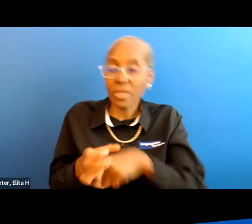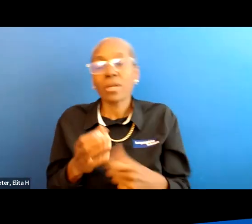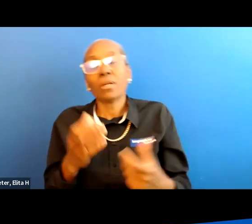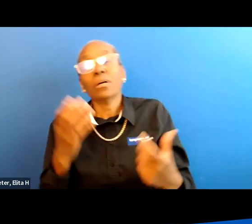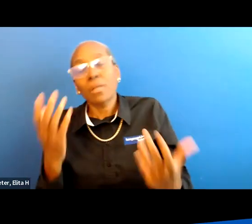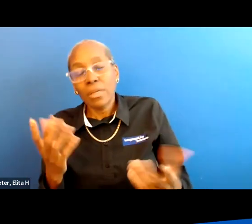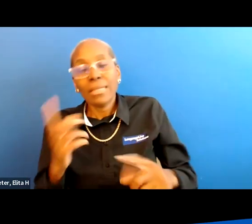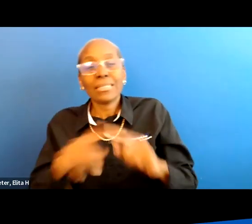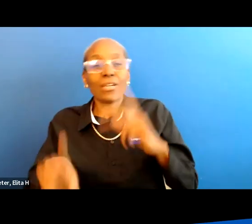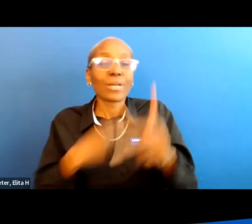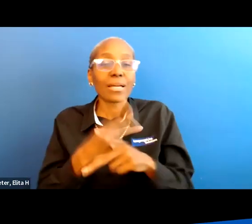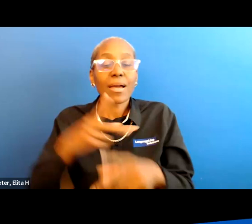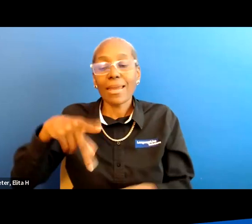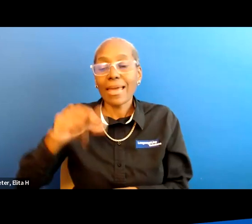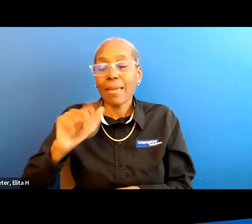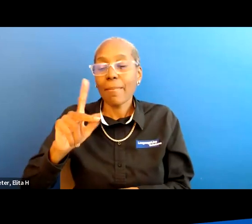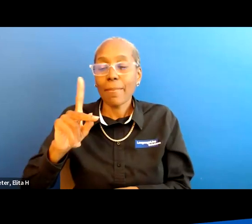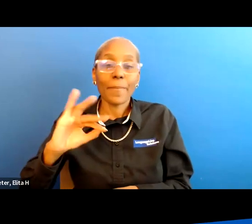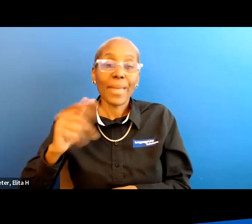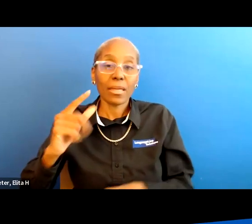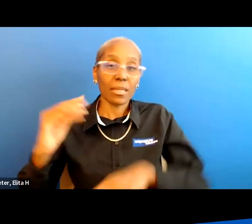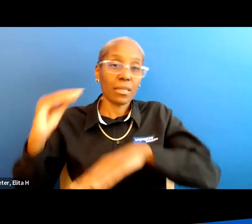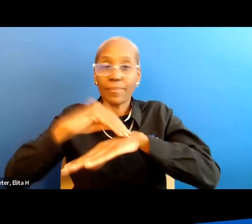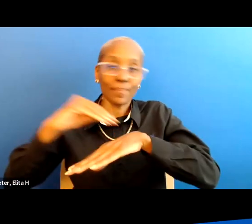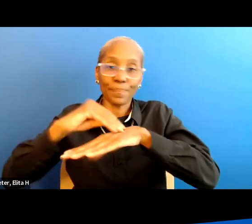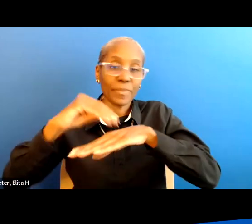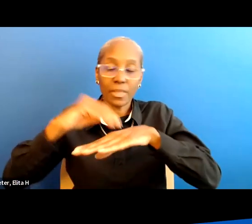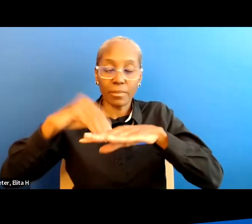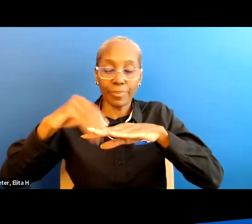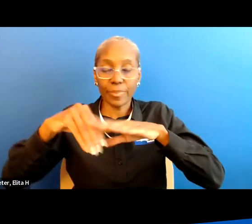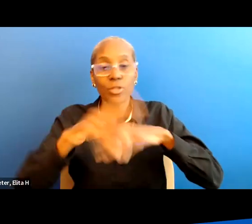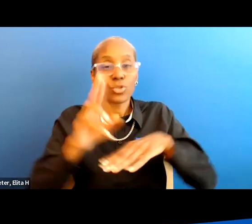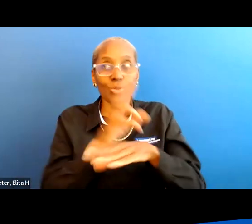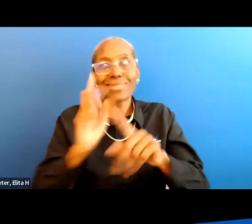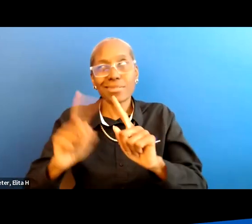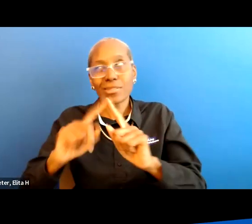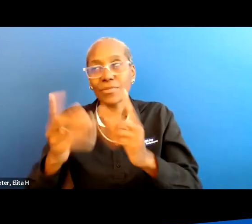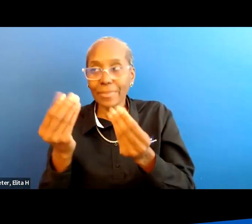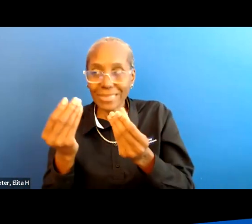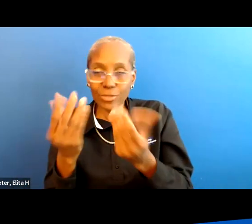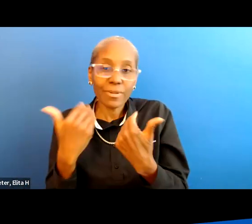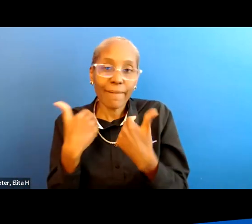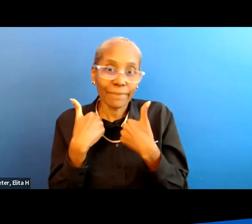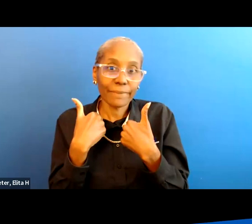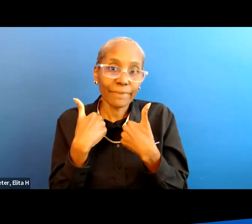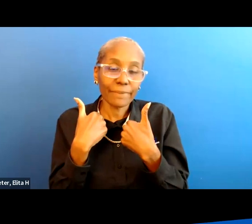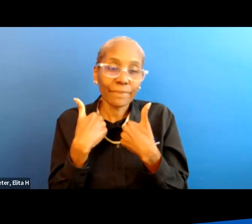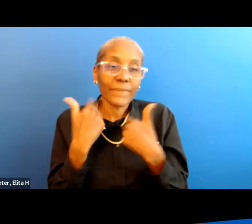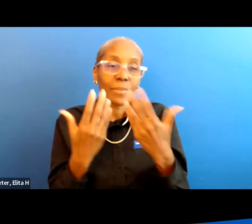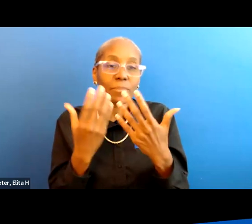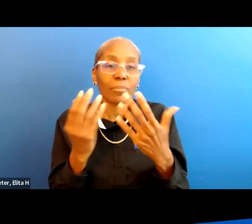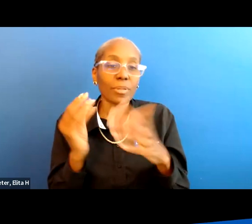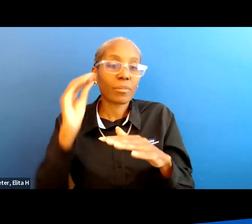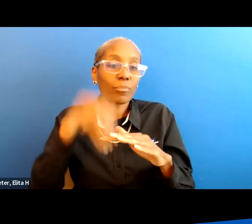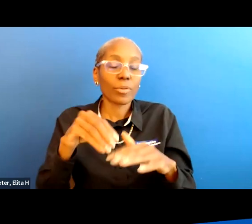a different kind of packing that you might be able to use um there's all kinds of different packing materials that might uh they might want to put